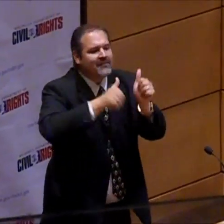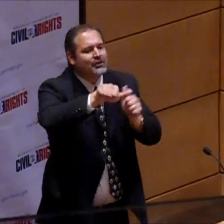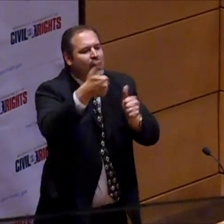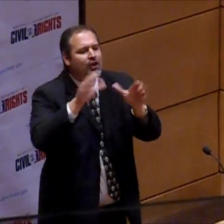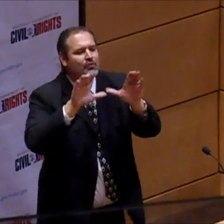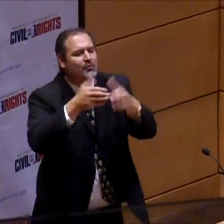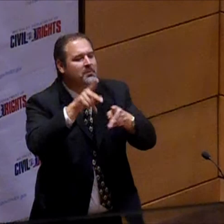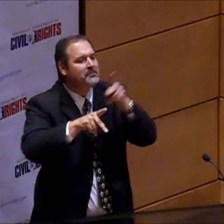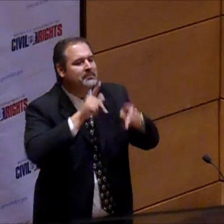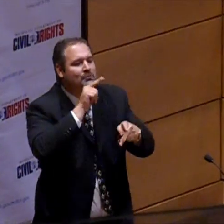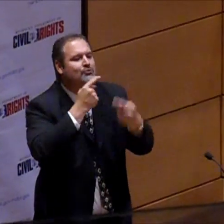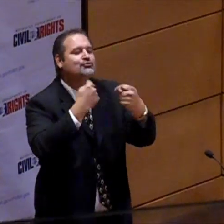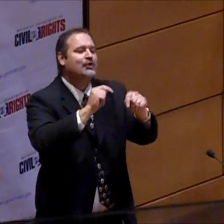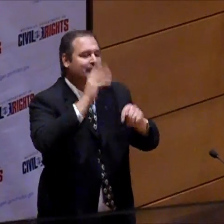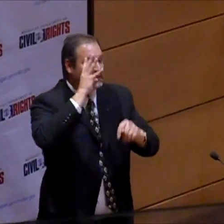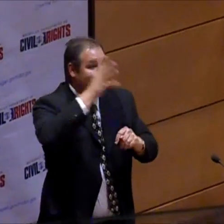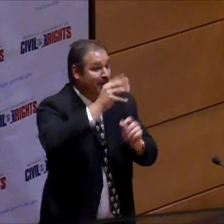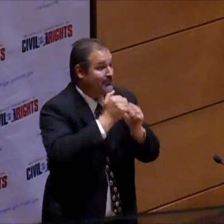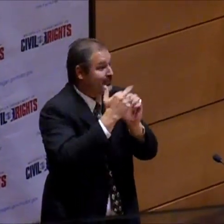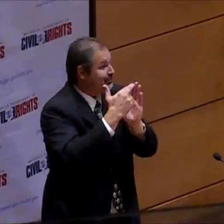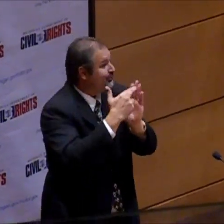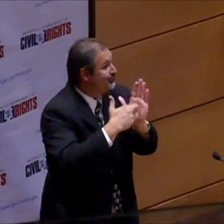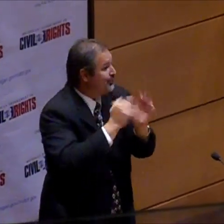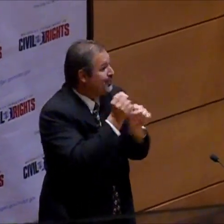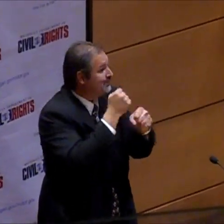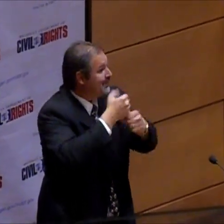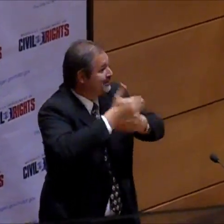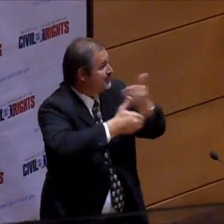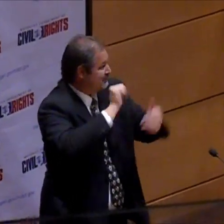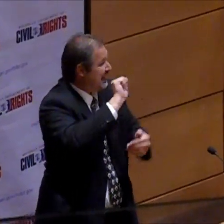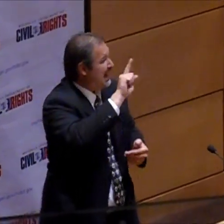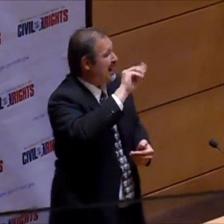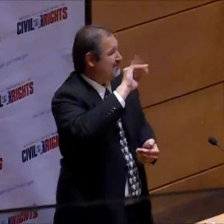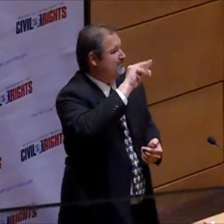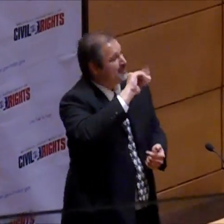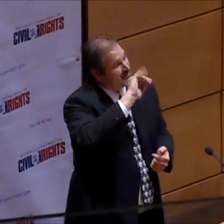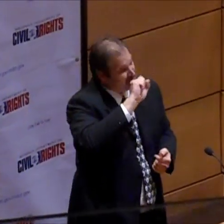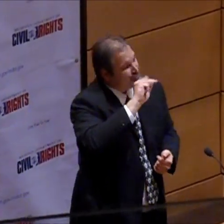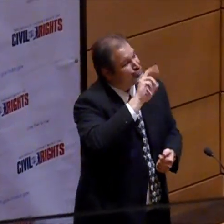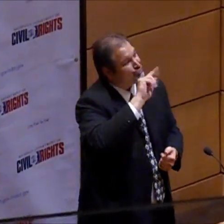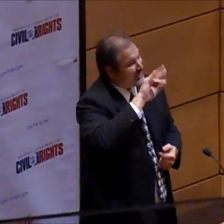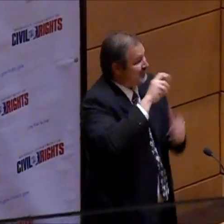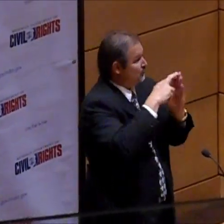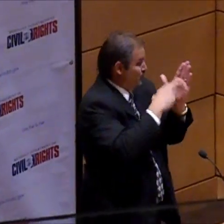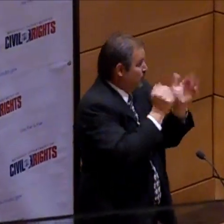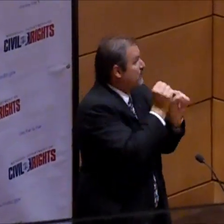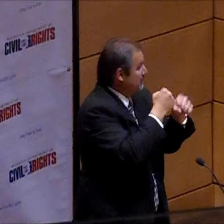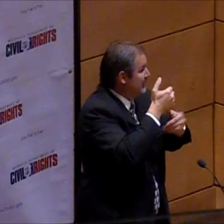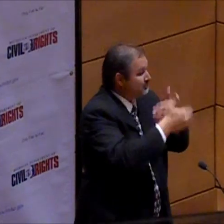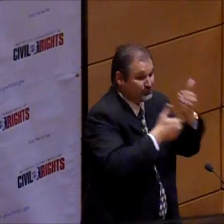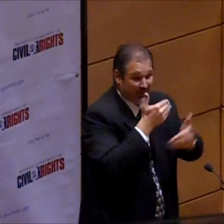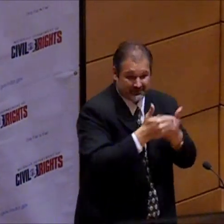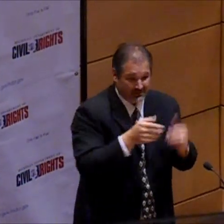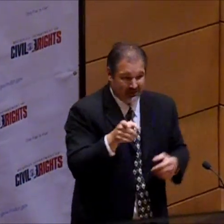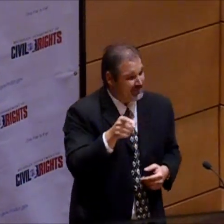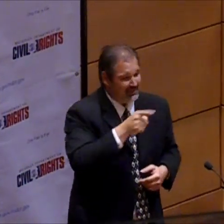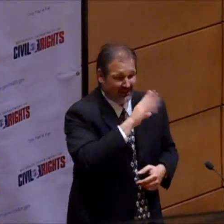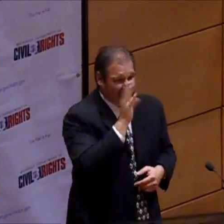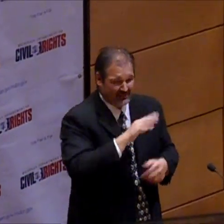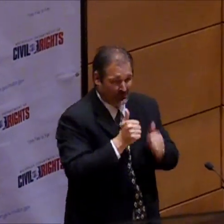I'm trying to compare it with all the other groups of people who are out there trying to come up with new rules and the process, the administrative rules and the process to go